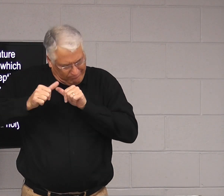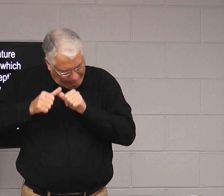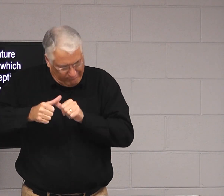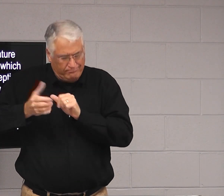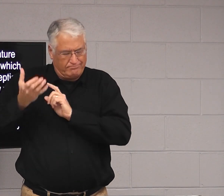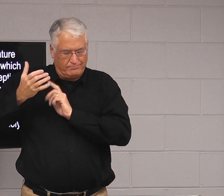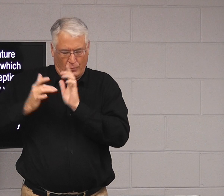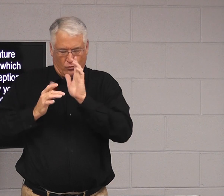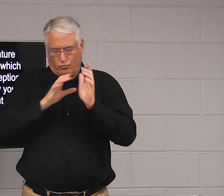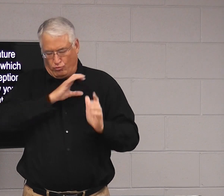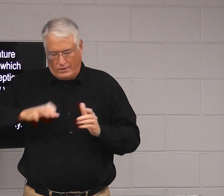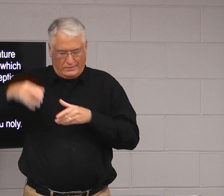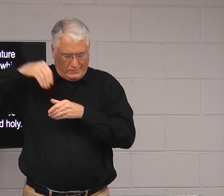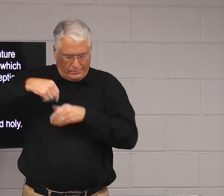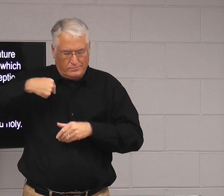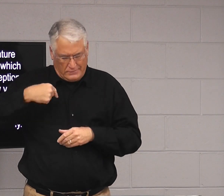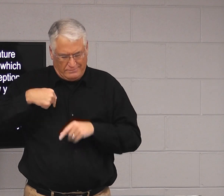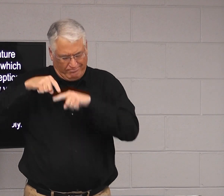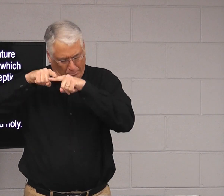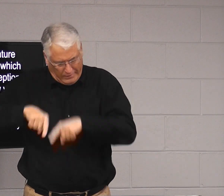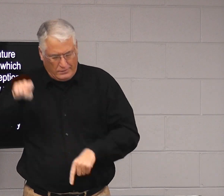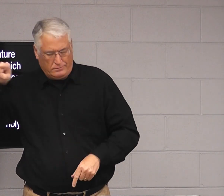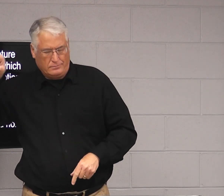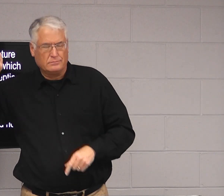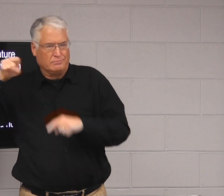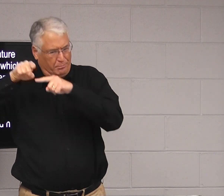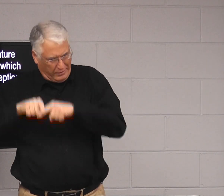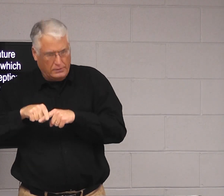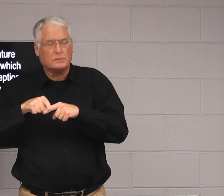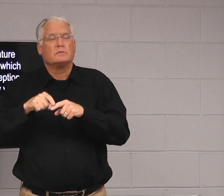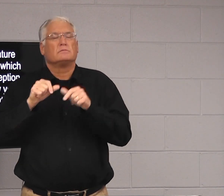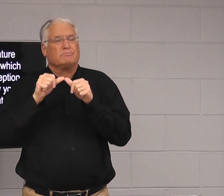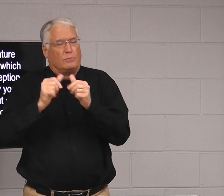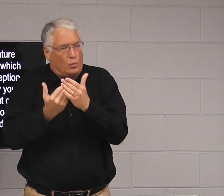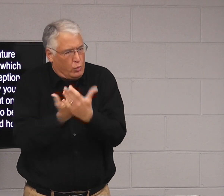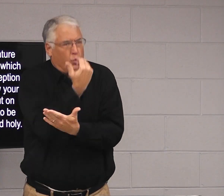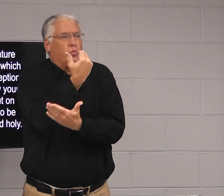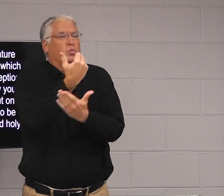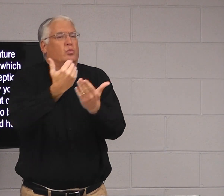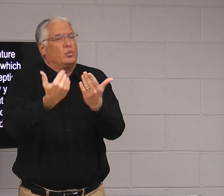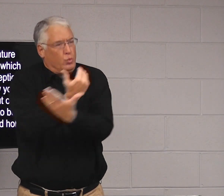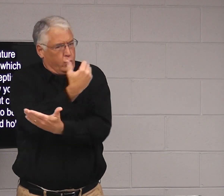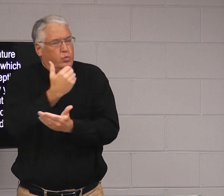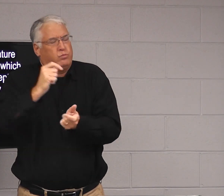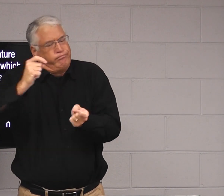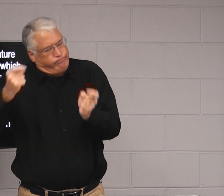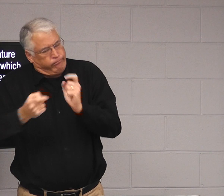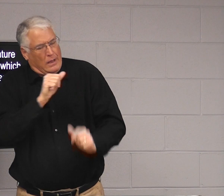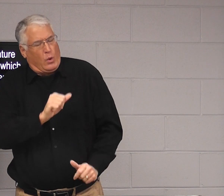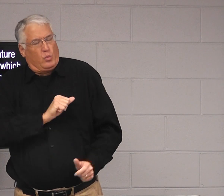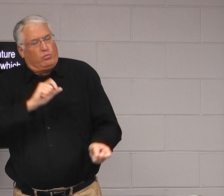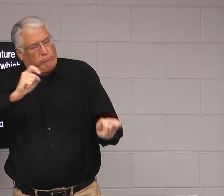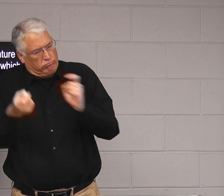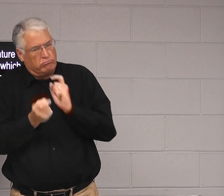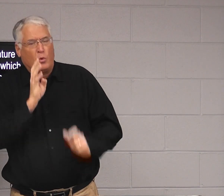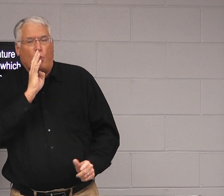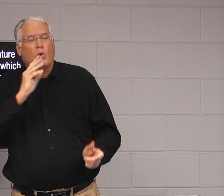that running. The Christ is in me. have to depend on him. Continue in the new life. Change my